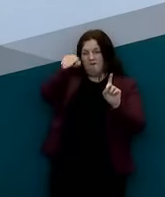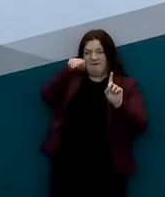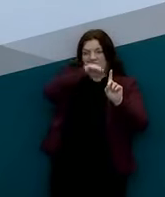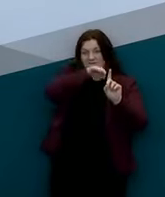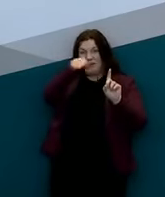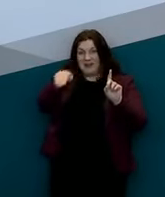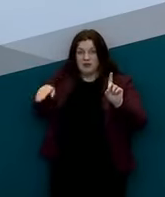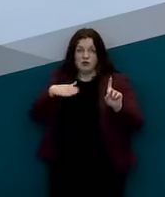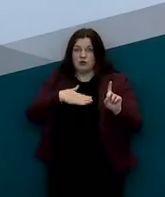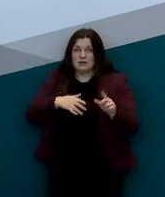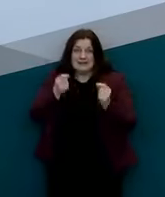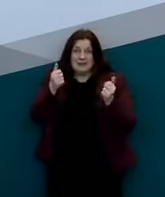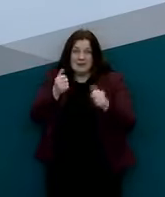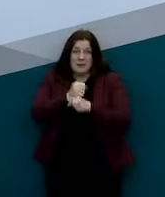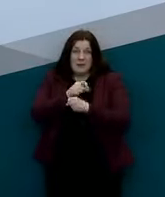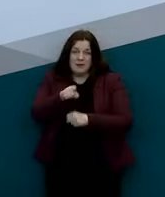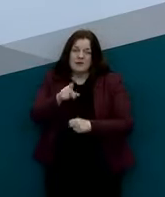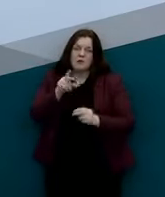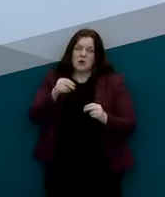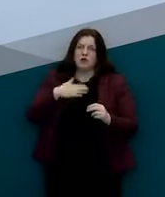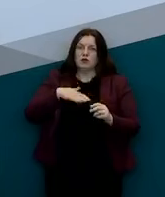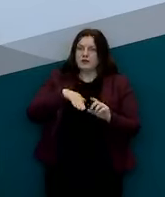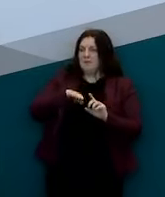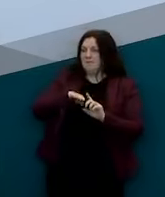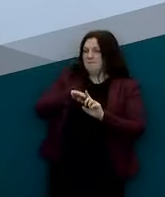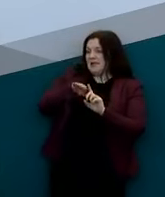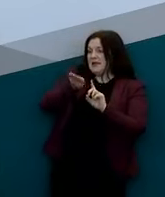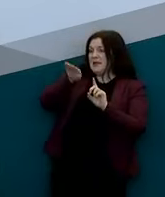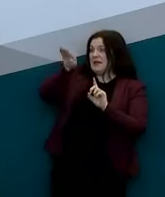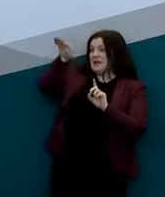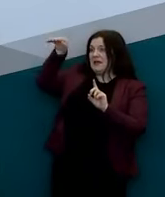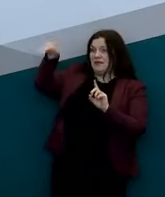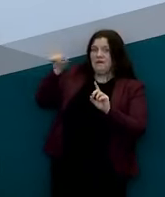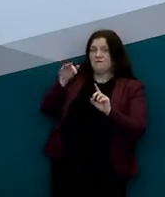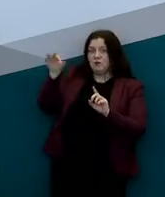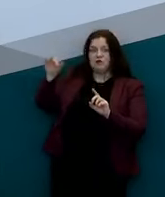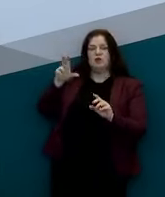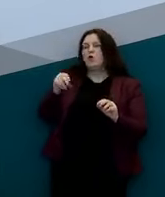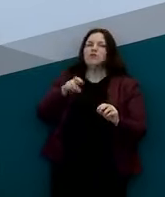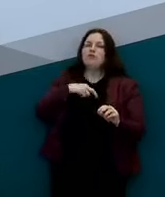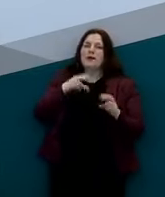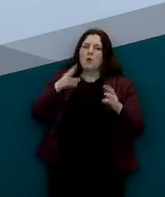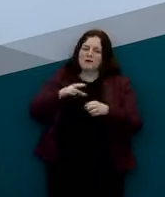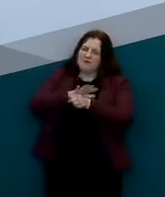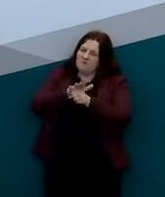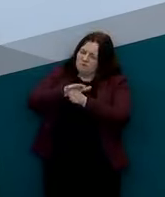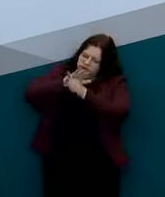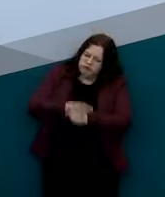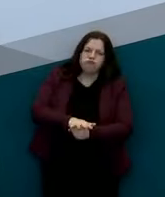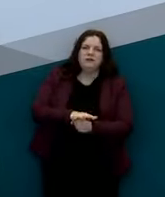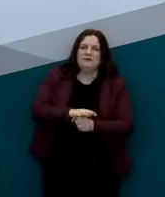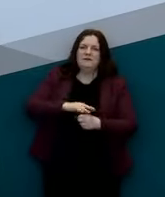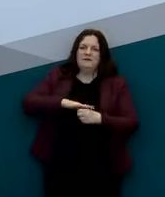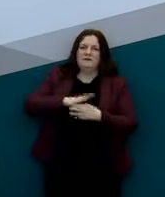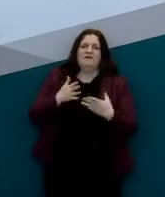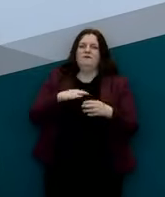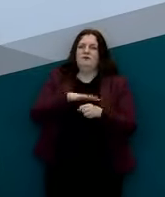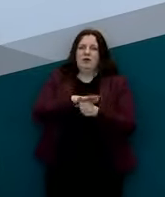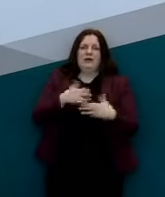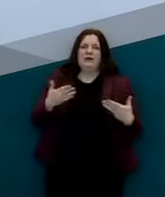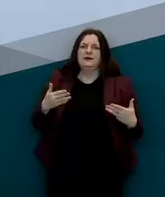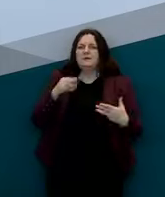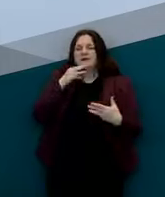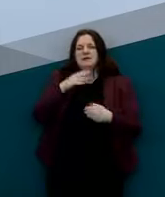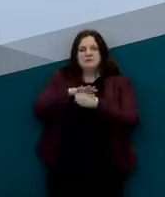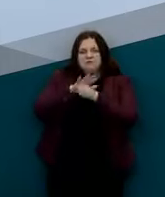simply a question of pushing the peak out into the future it's a question of completely suppressing this disease suppressing